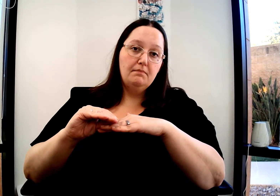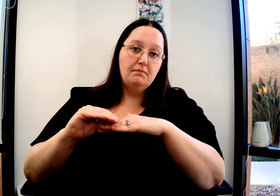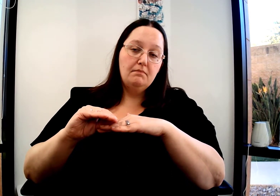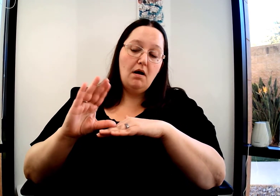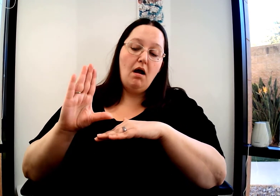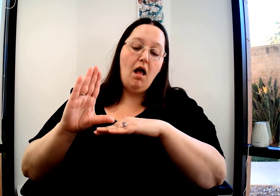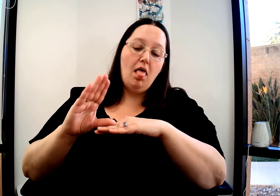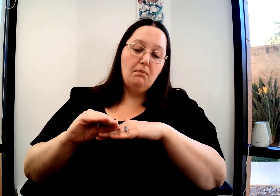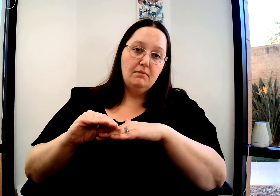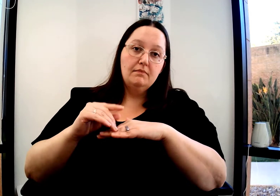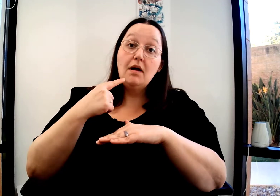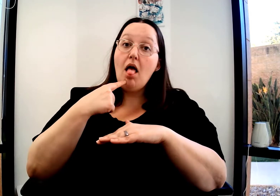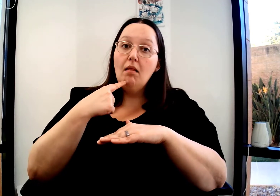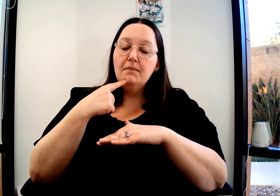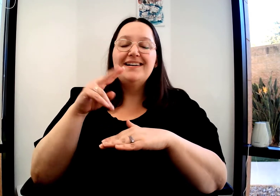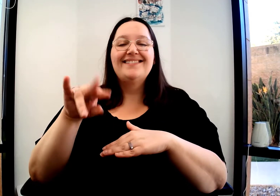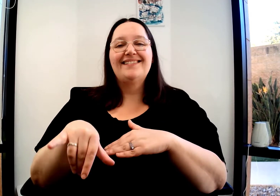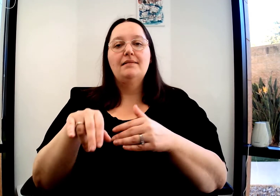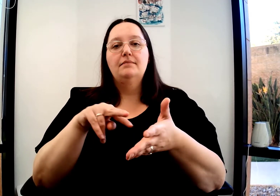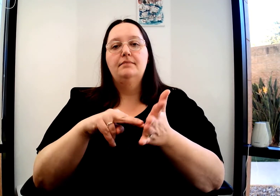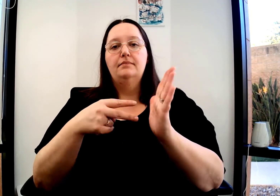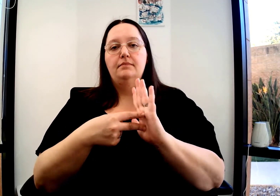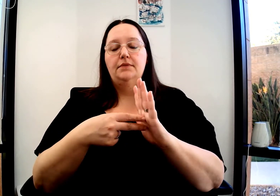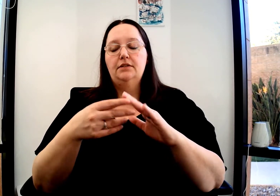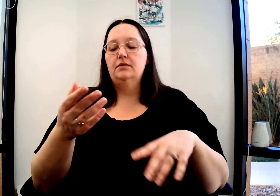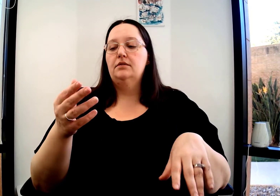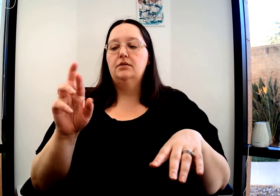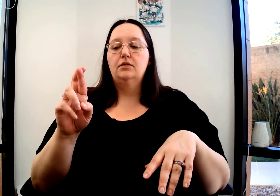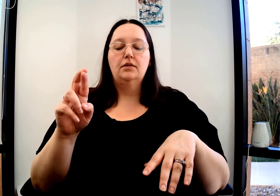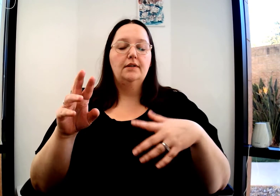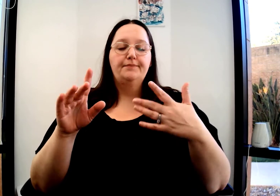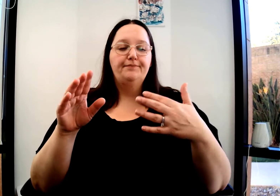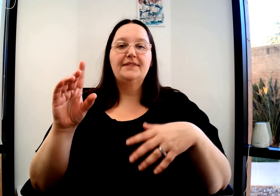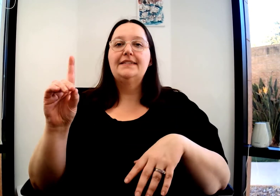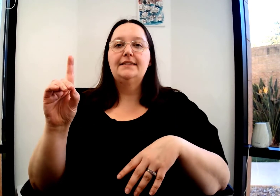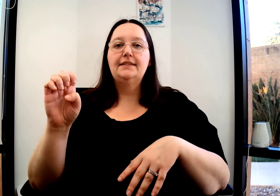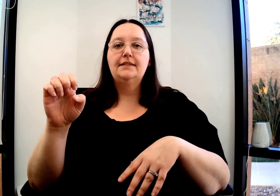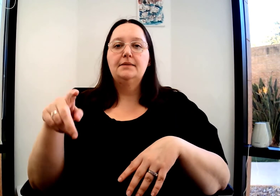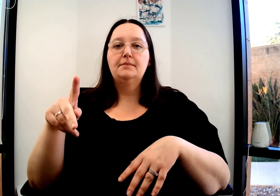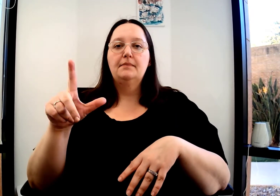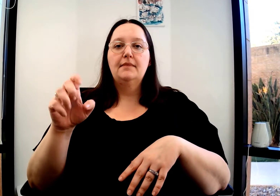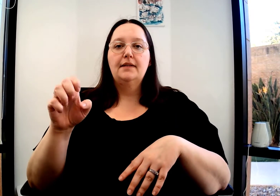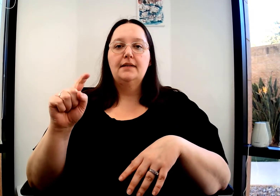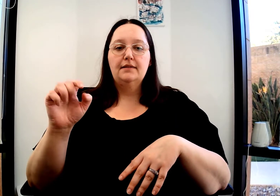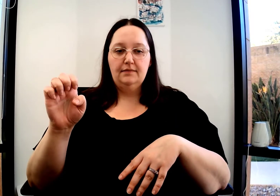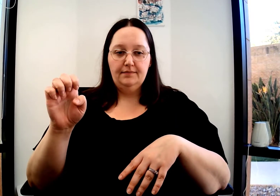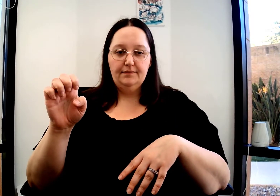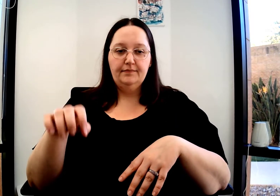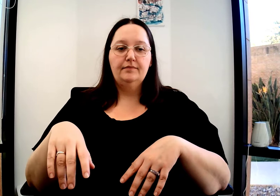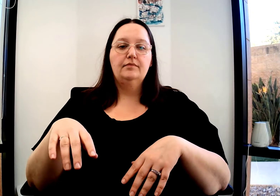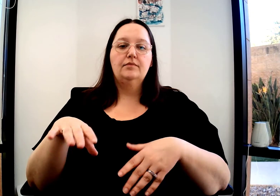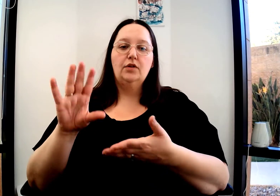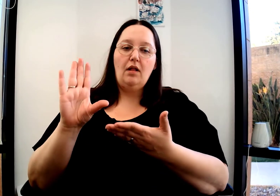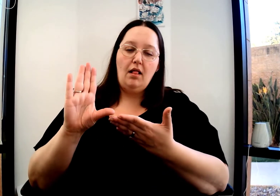If you only go down partially and use the alum mouth morphine, A-L-U-M, this means to deplete